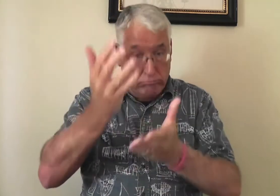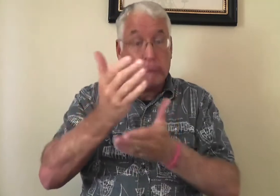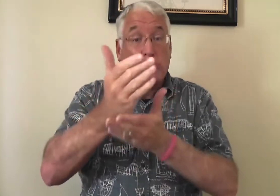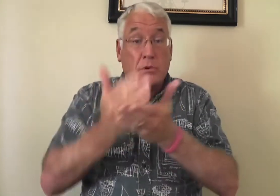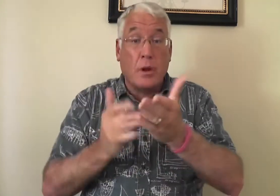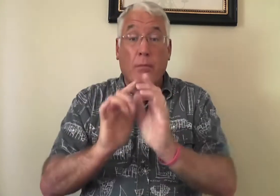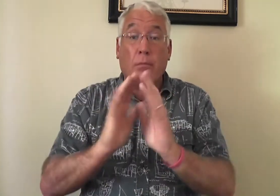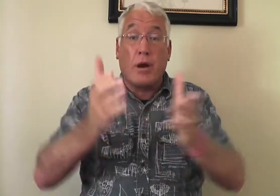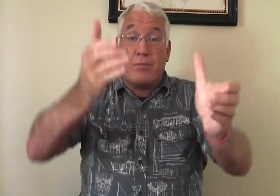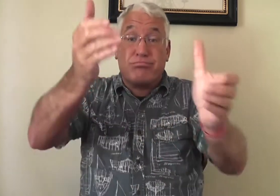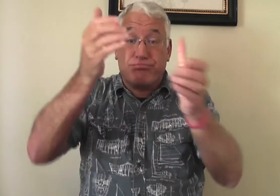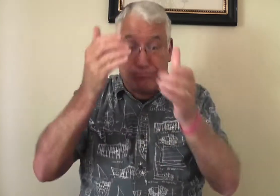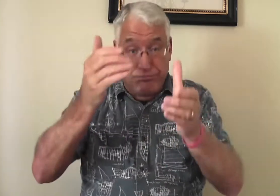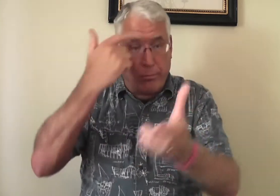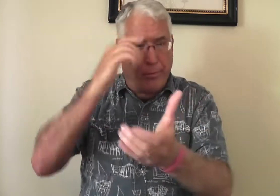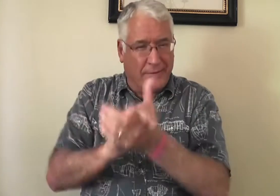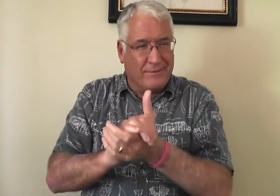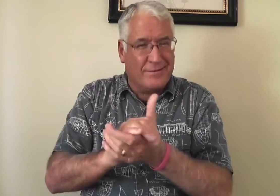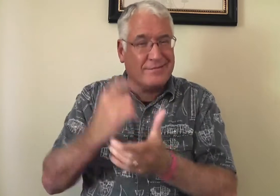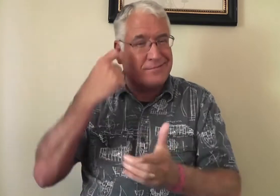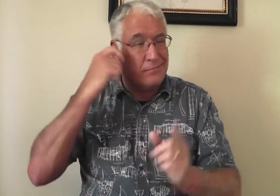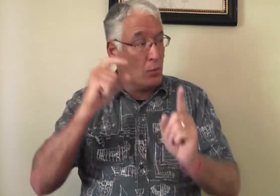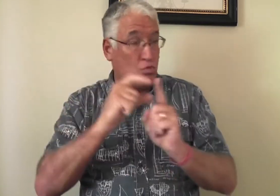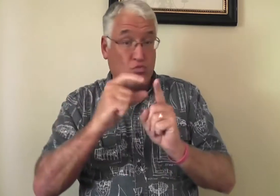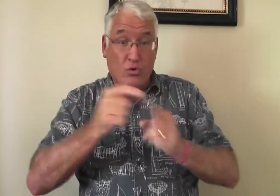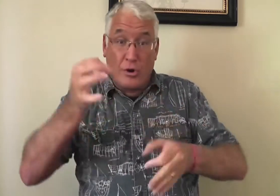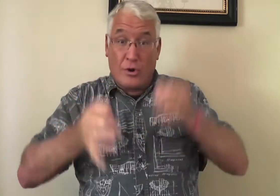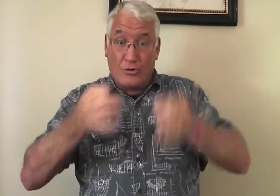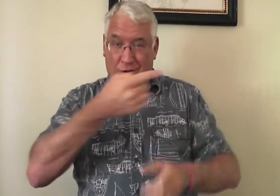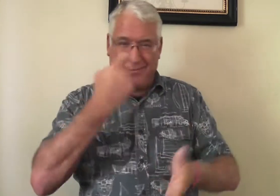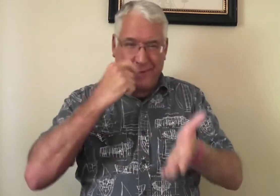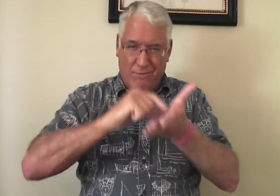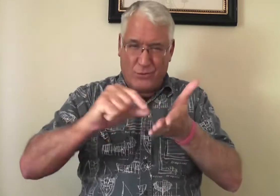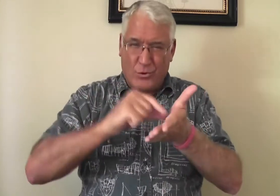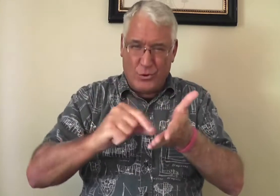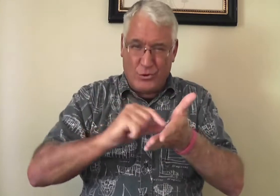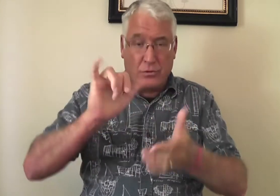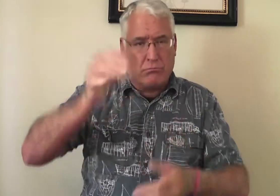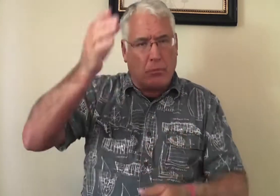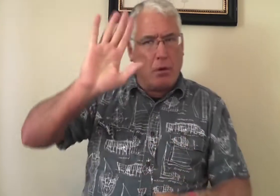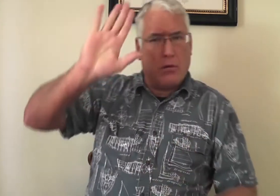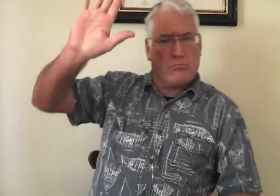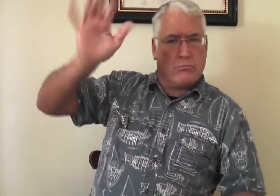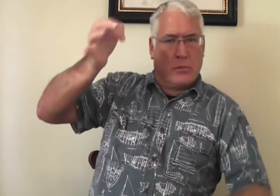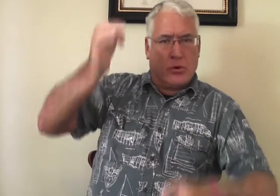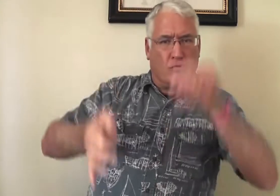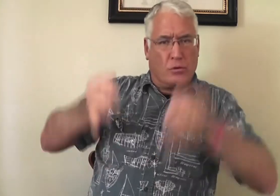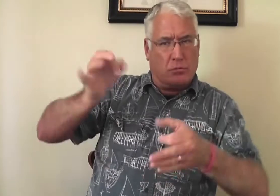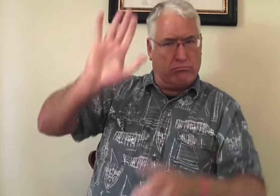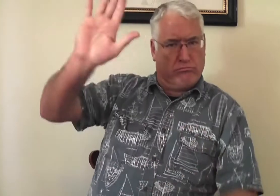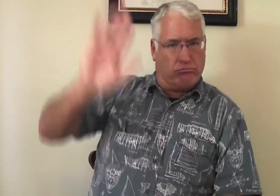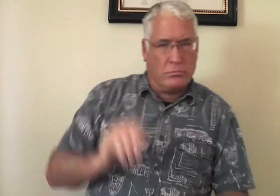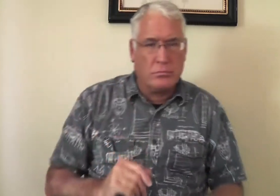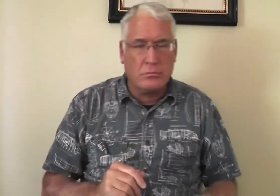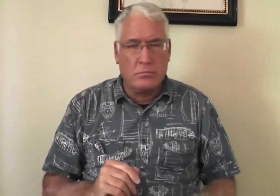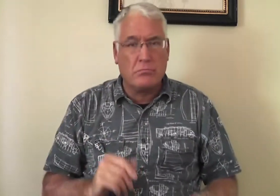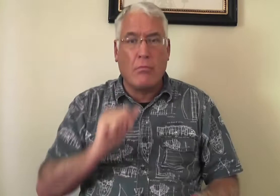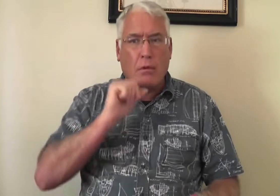the law. I want to inform you there's some biblical scholars who think the word judgment in that verse refers to God's